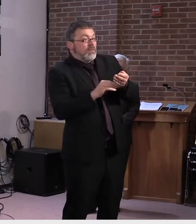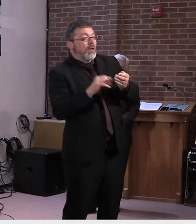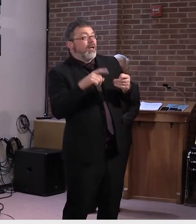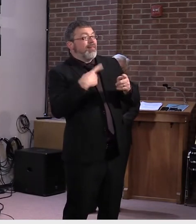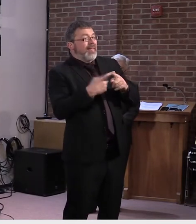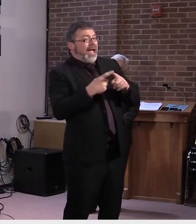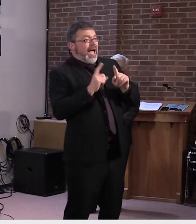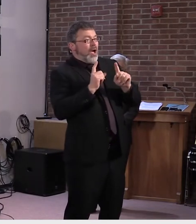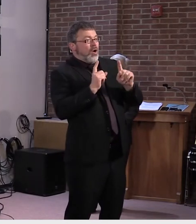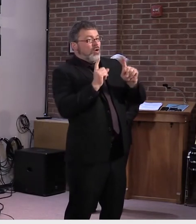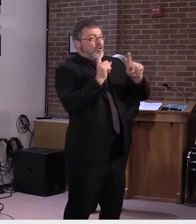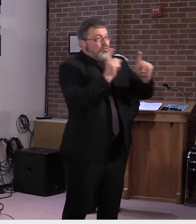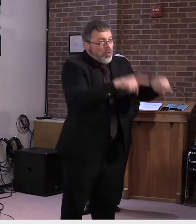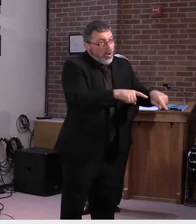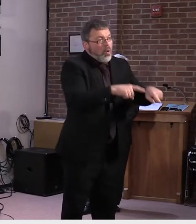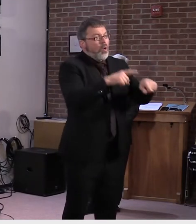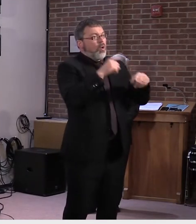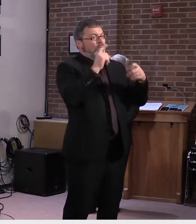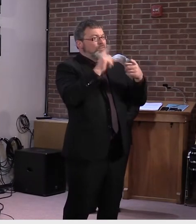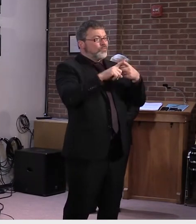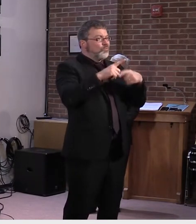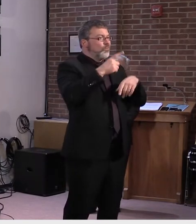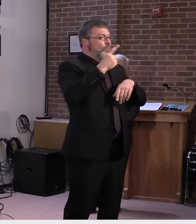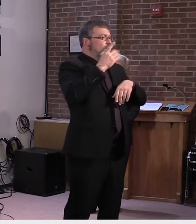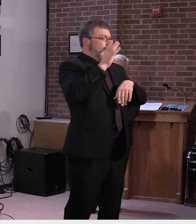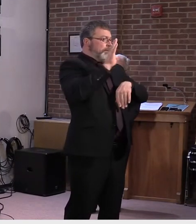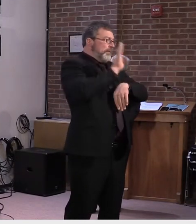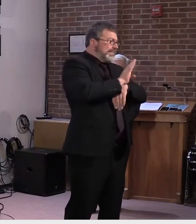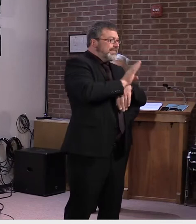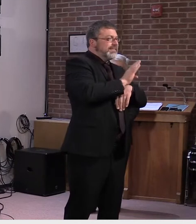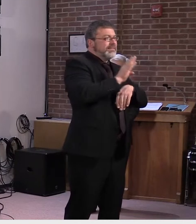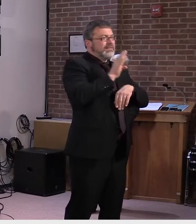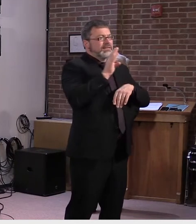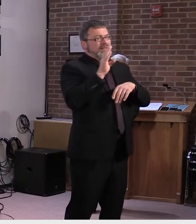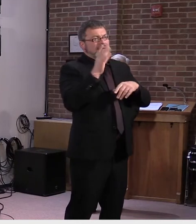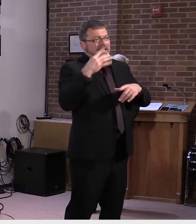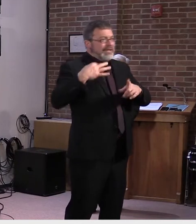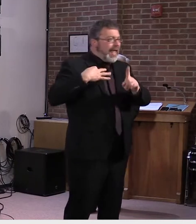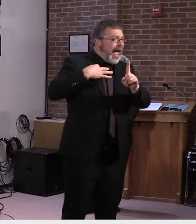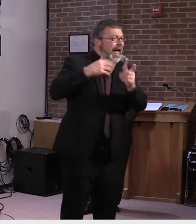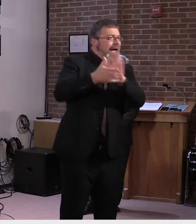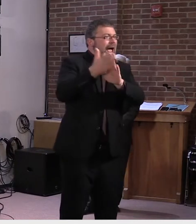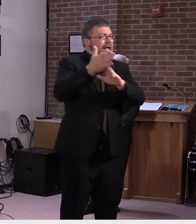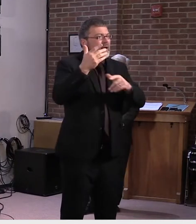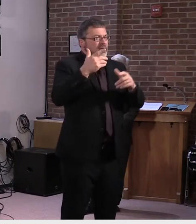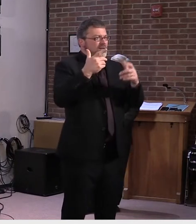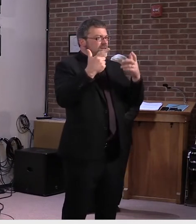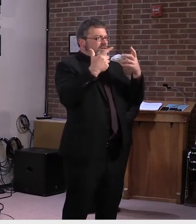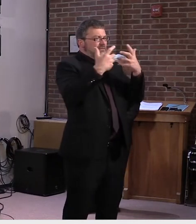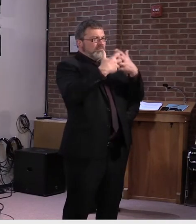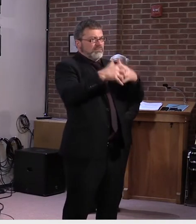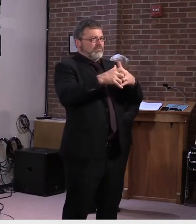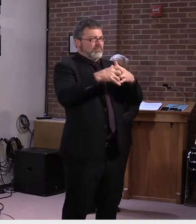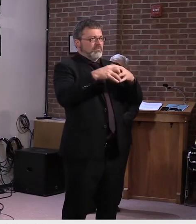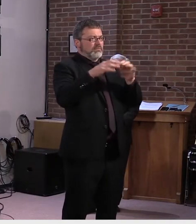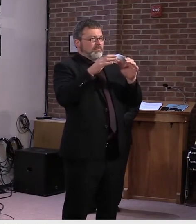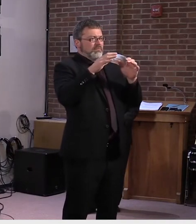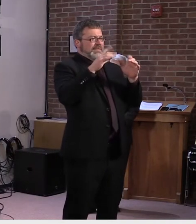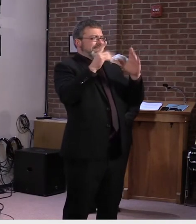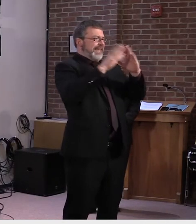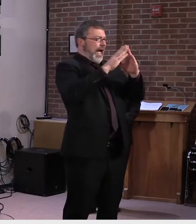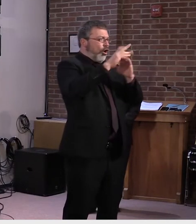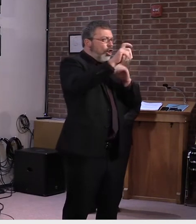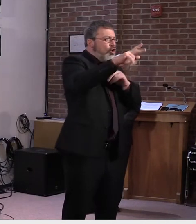wouldn't do their mailers for the last couple of weeks, uh, to make sure that we pave the waste, so to speak, uh, for, for those to use the